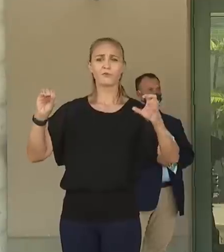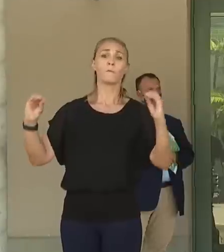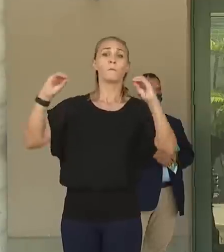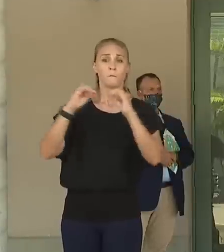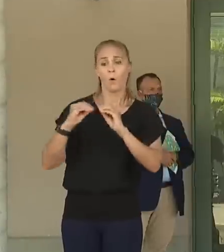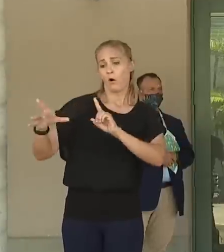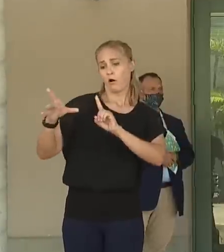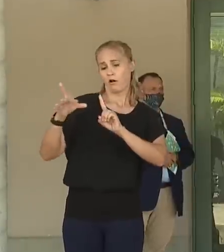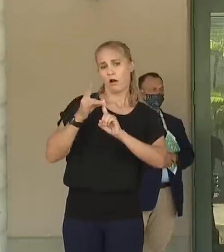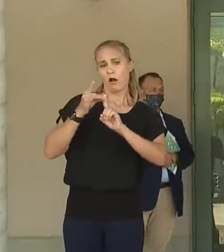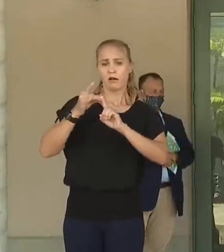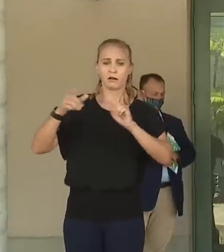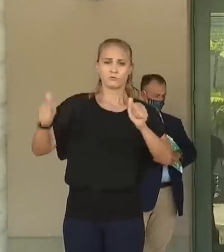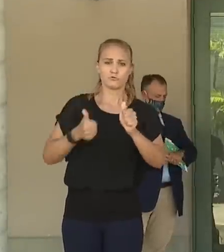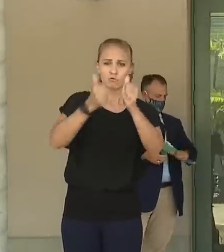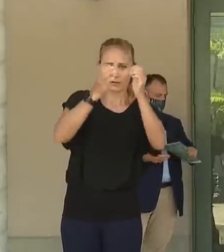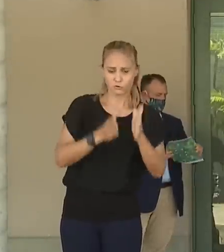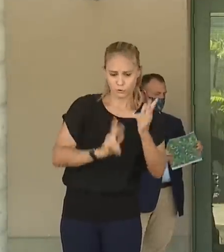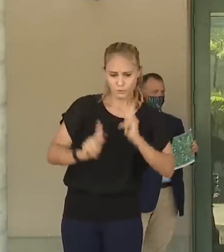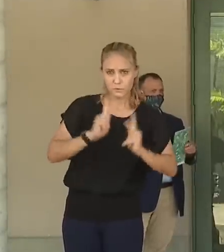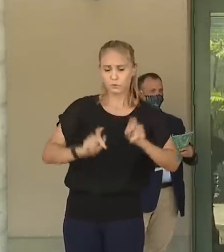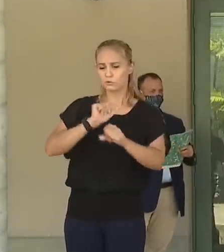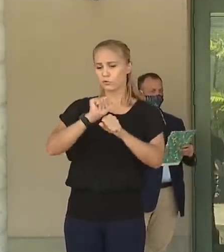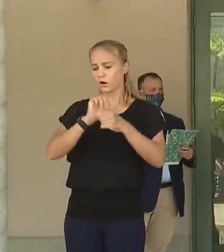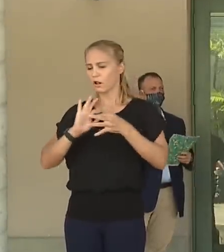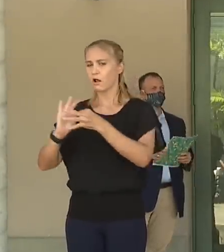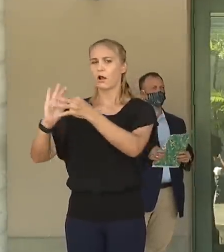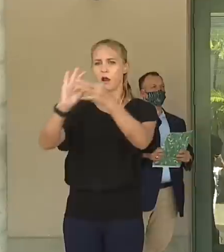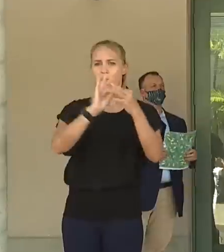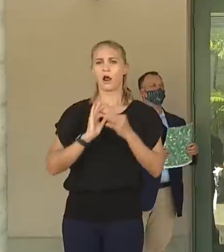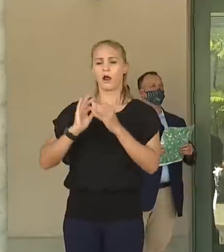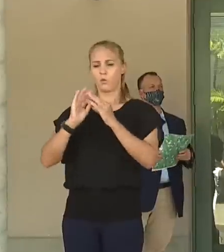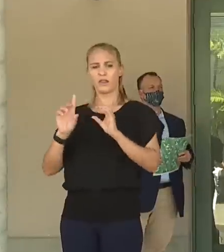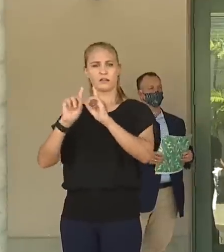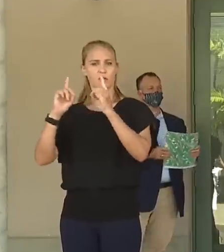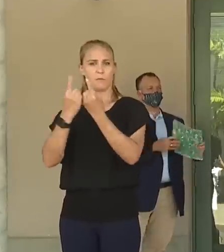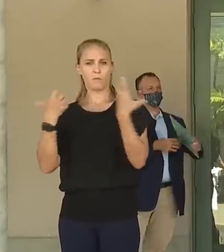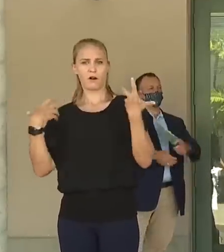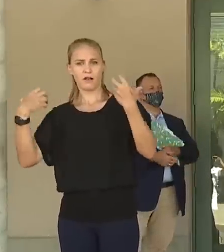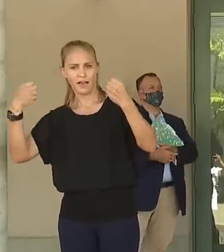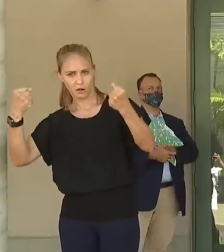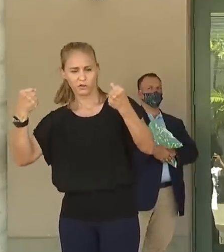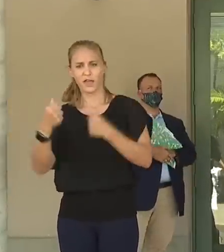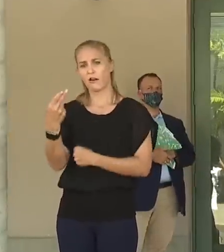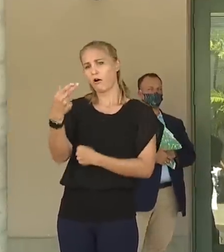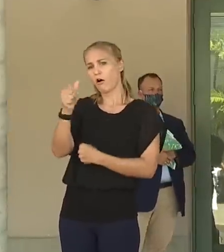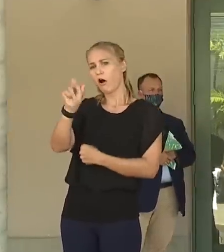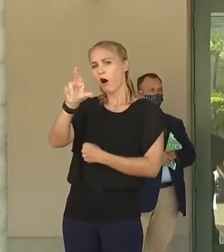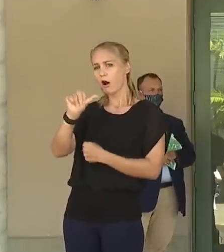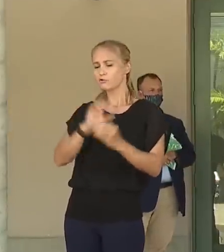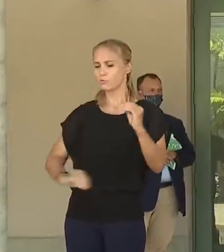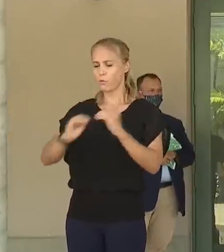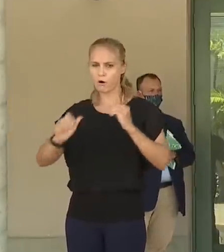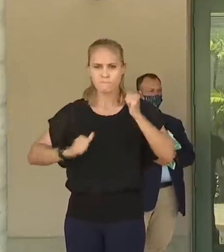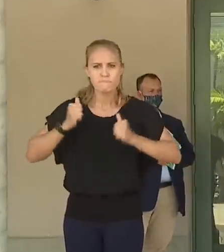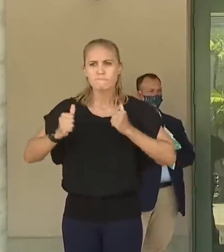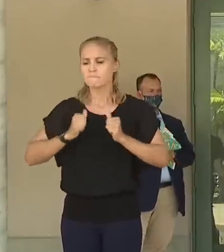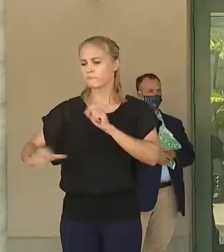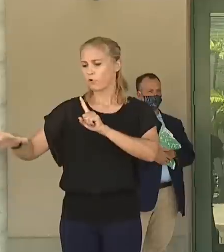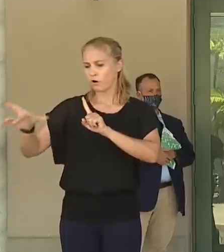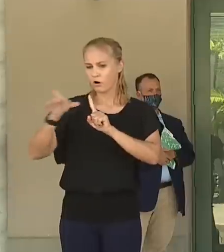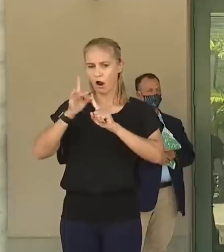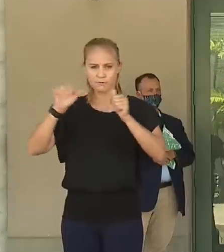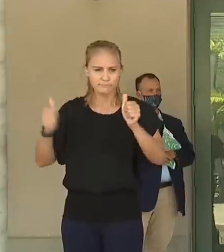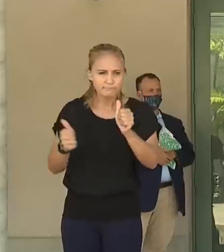tracers to work in coordination with the Department of Health and General Haar to do a more aggressive approach to contact